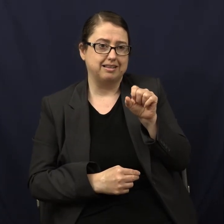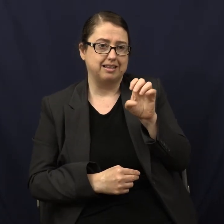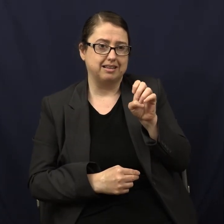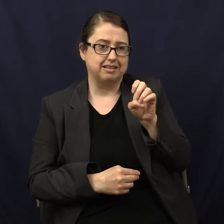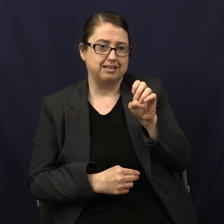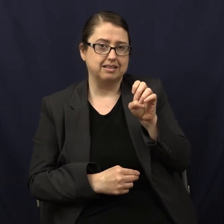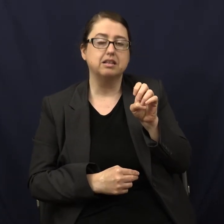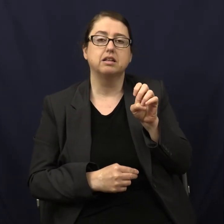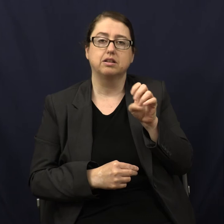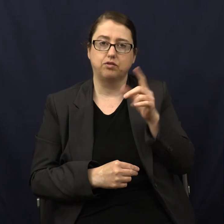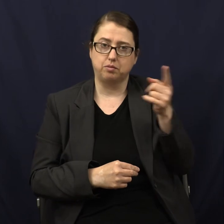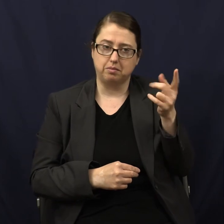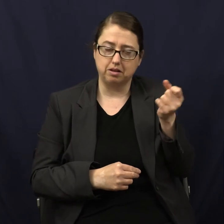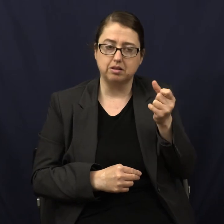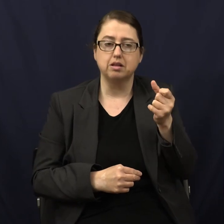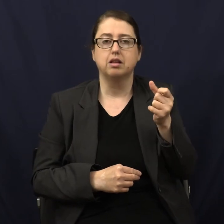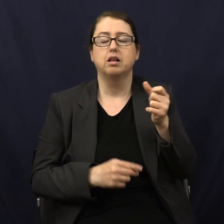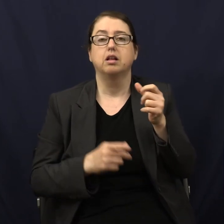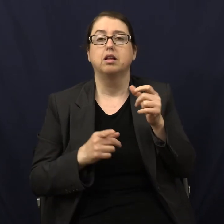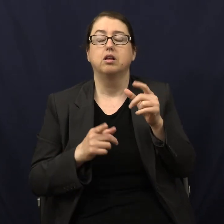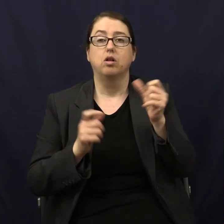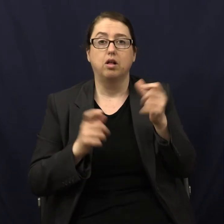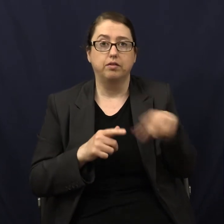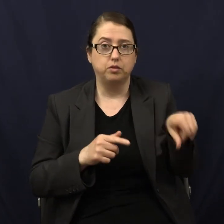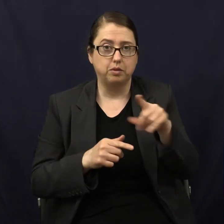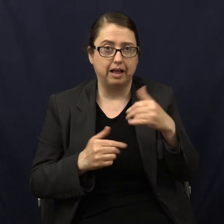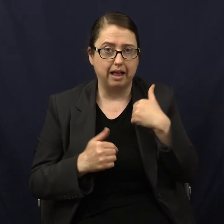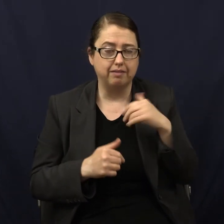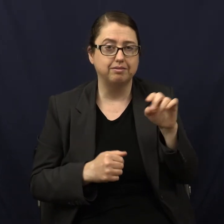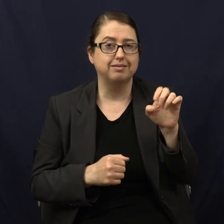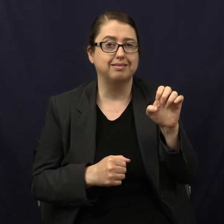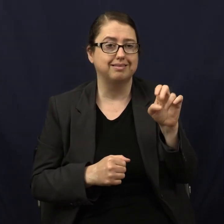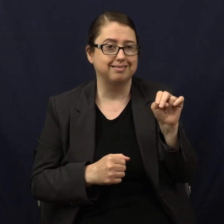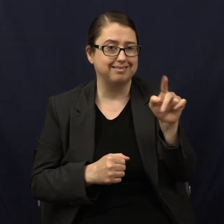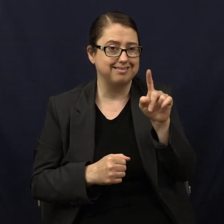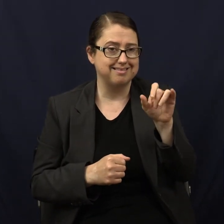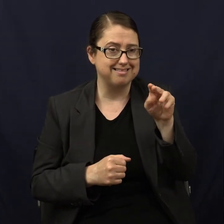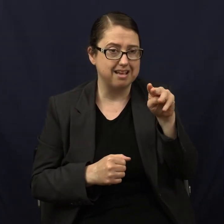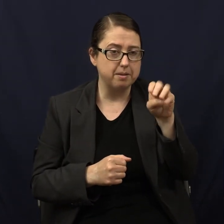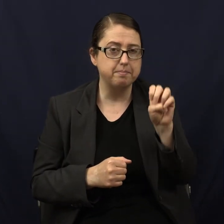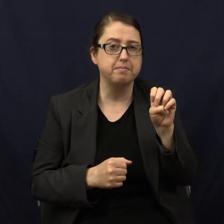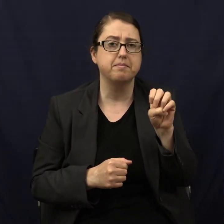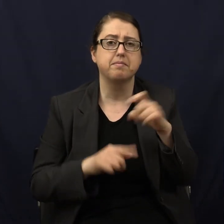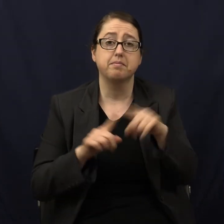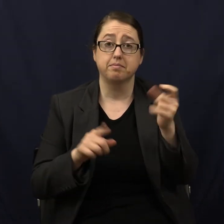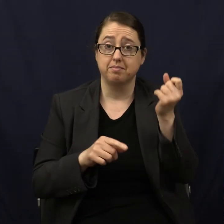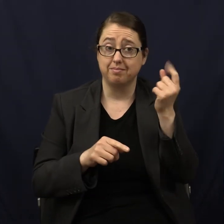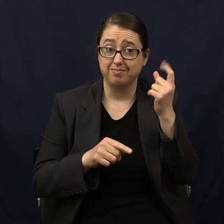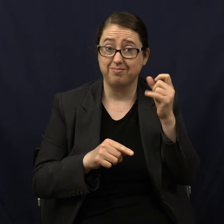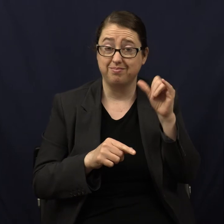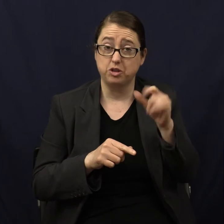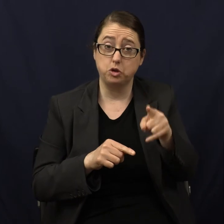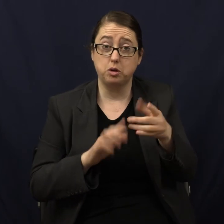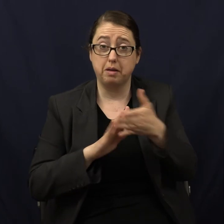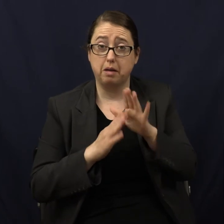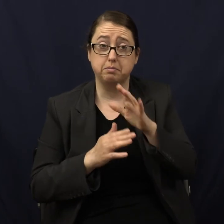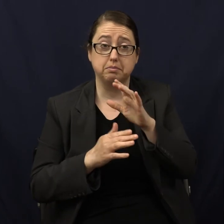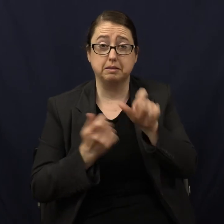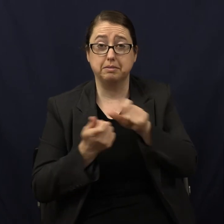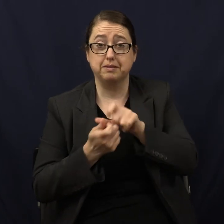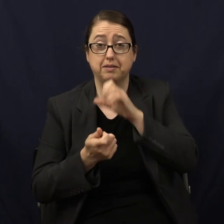Milk, right? Lactose. Did I just lactose? Every one of you has that enzyme. But at a certain age, the enzyme goes